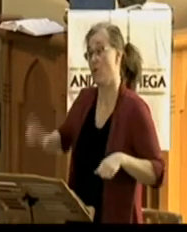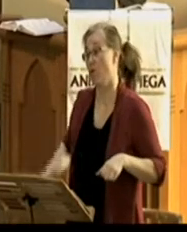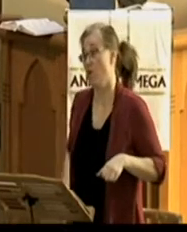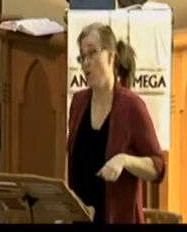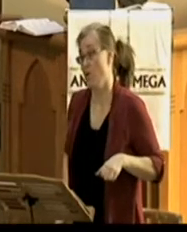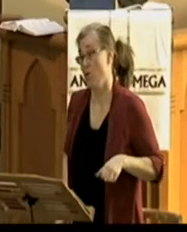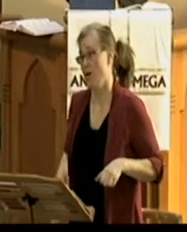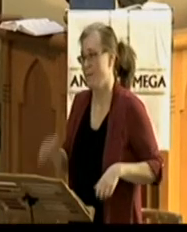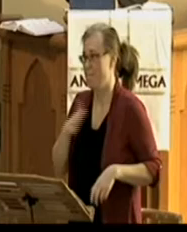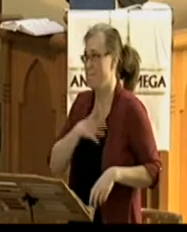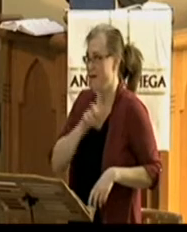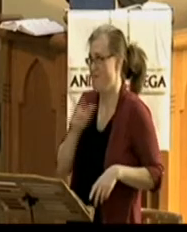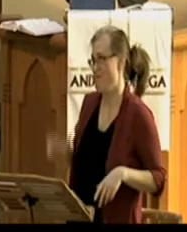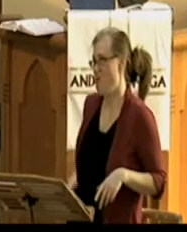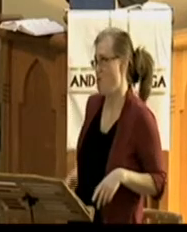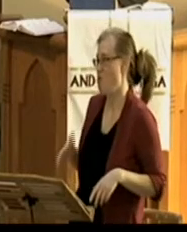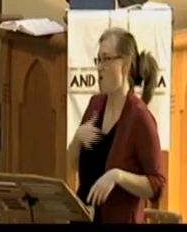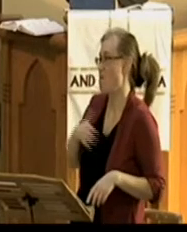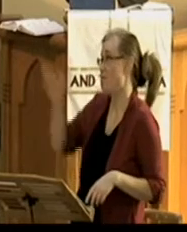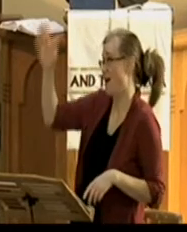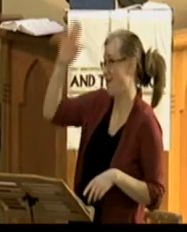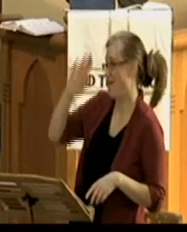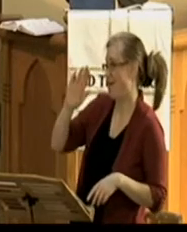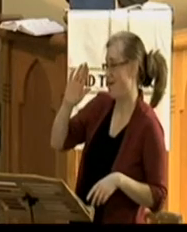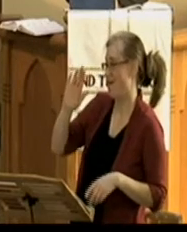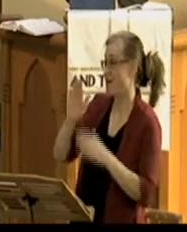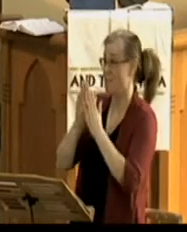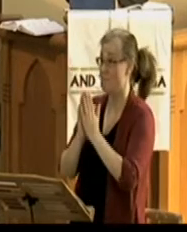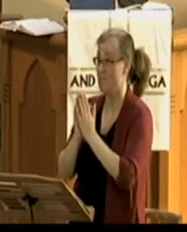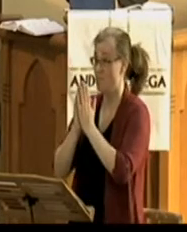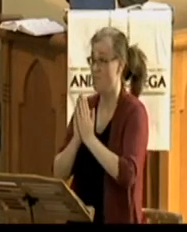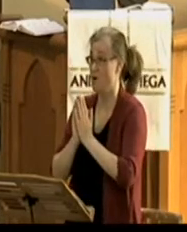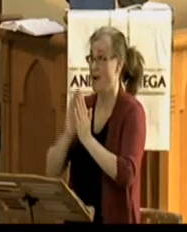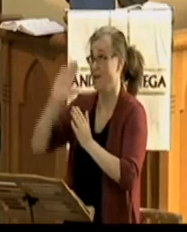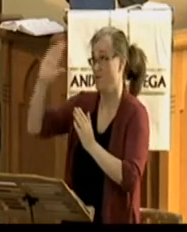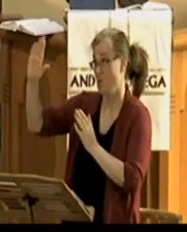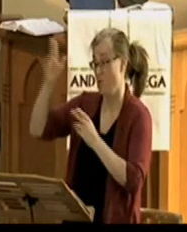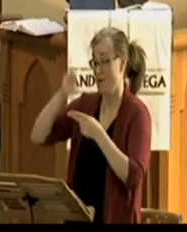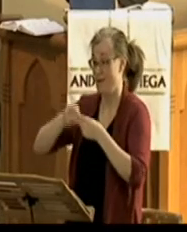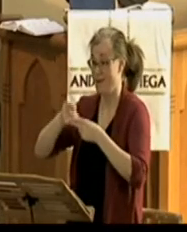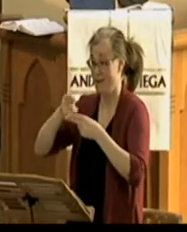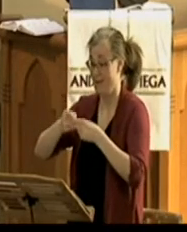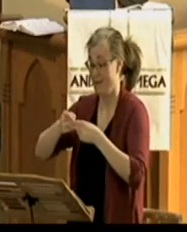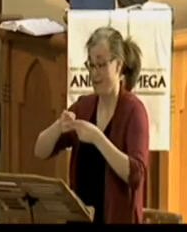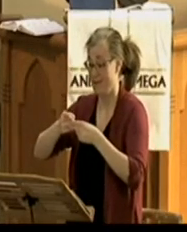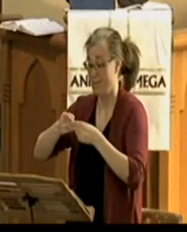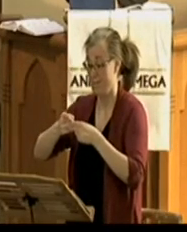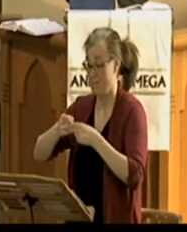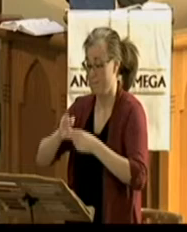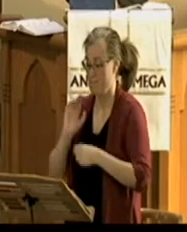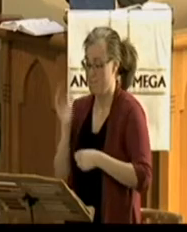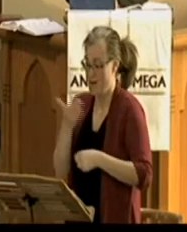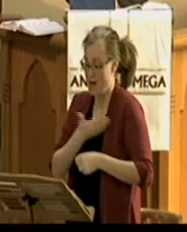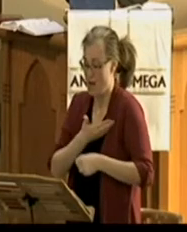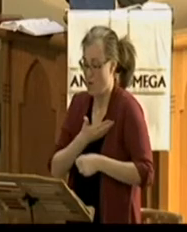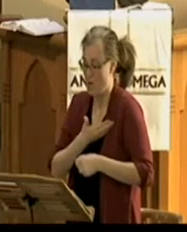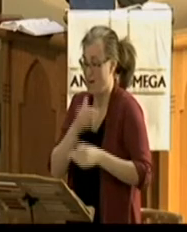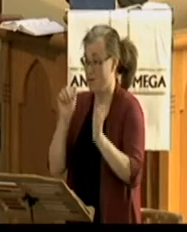Lord and my God. We pray this in the name. In your name. In the name of our risen and crucified. And risen